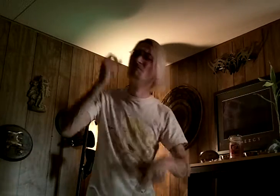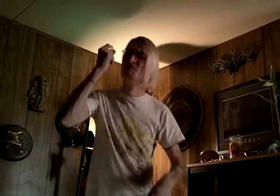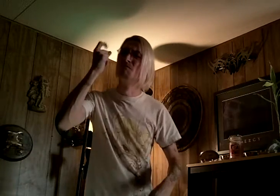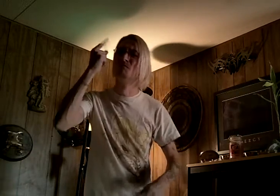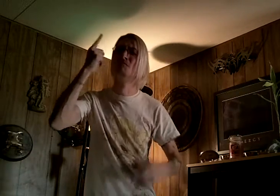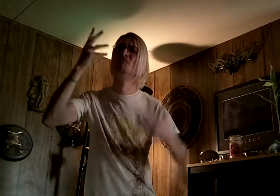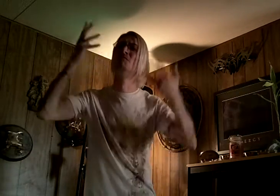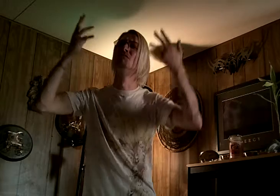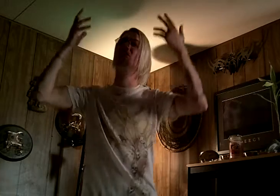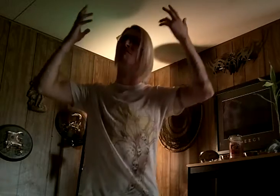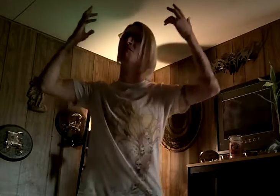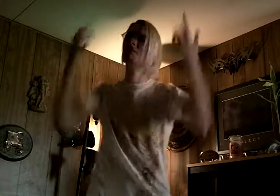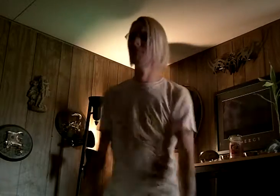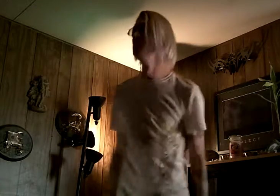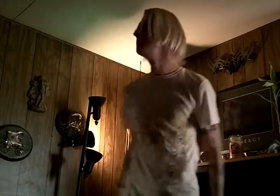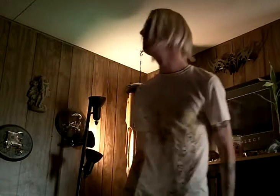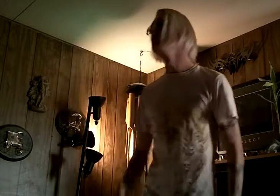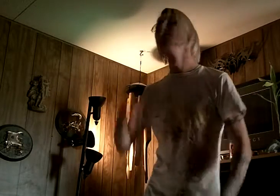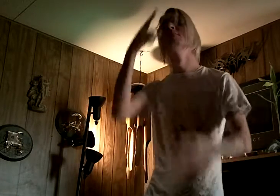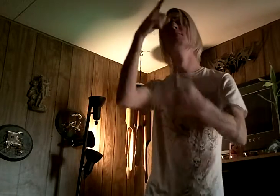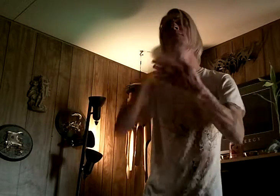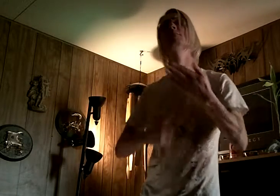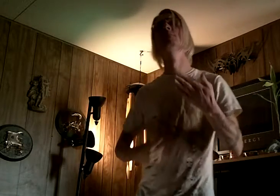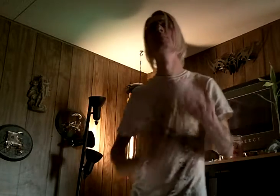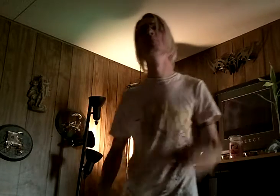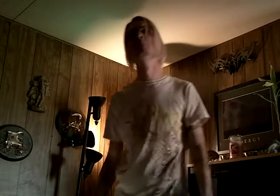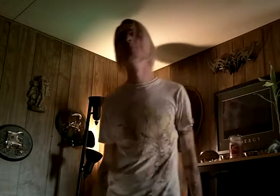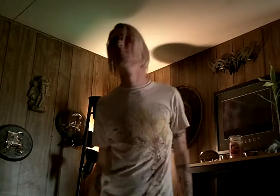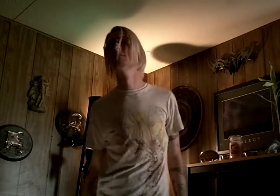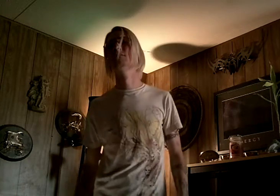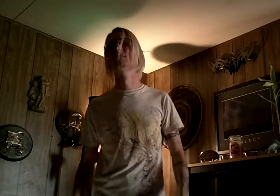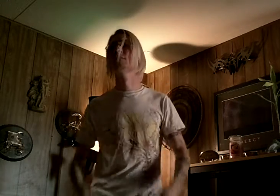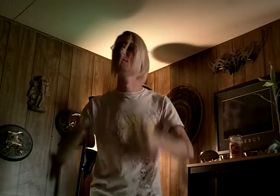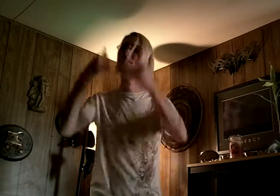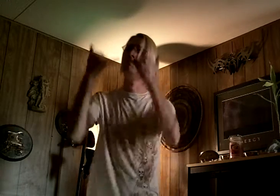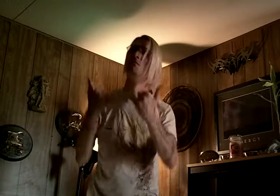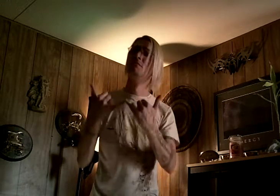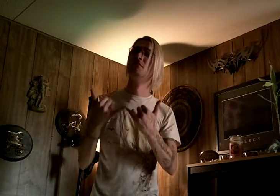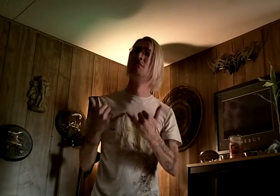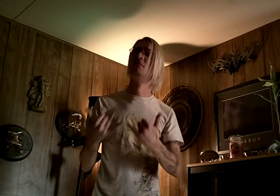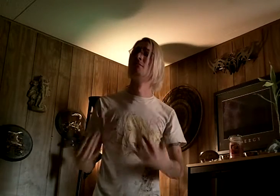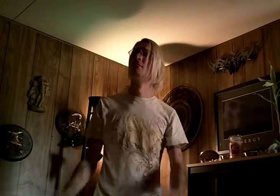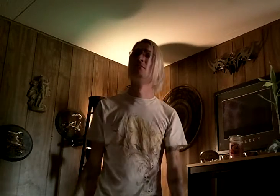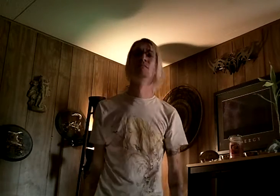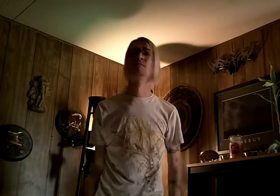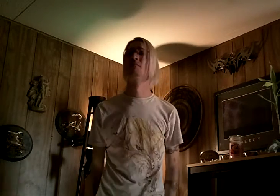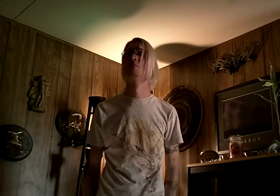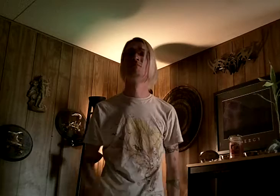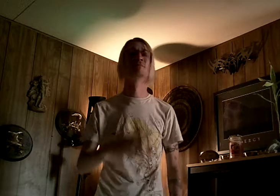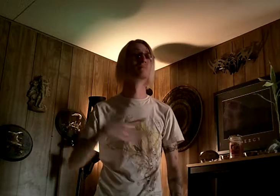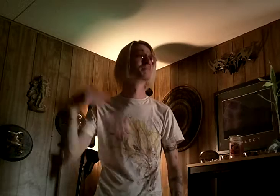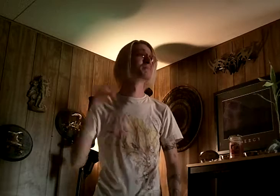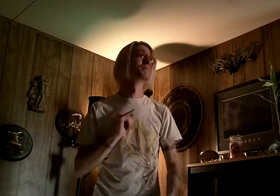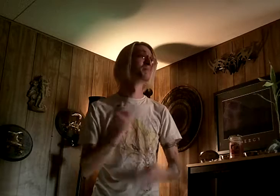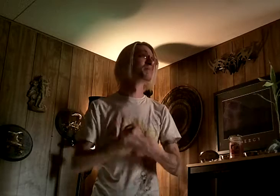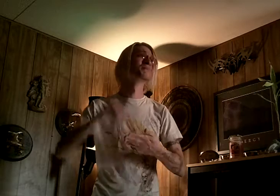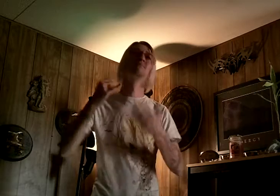it out What? Now I guess I'll just